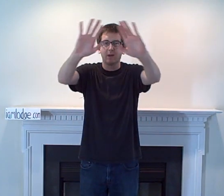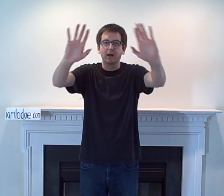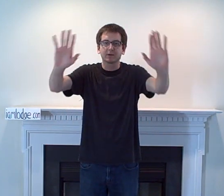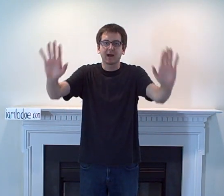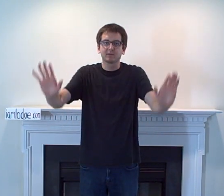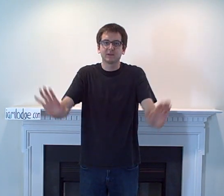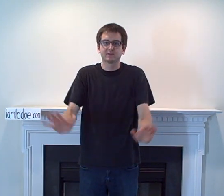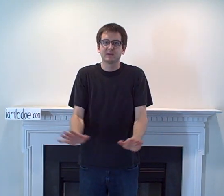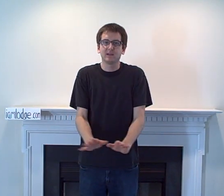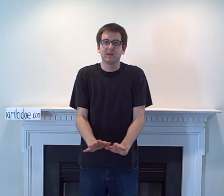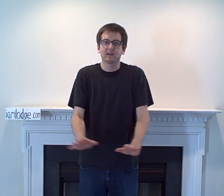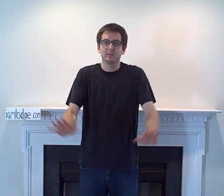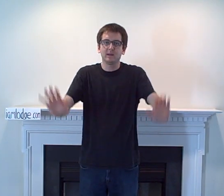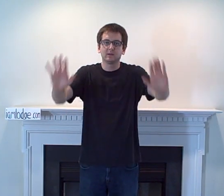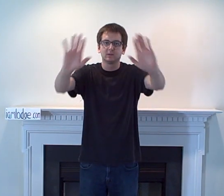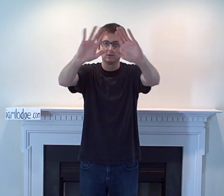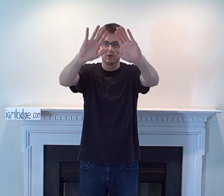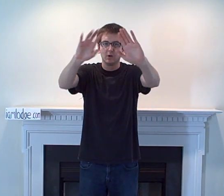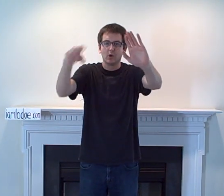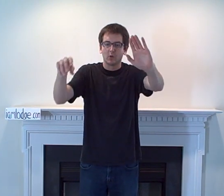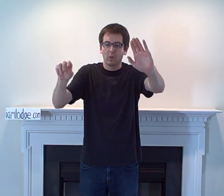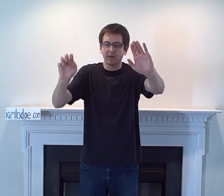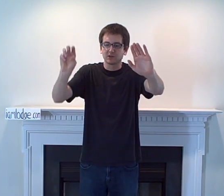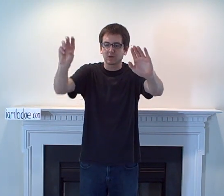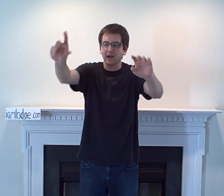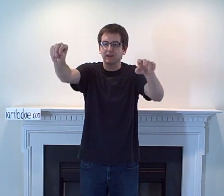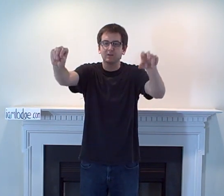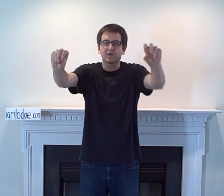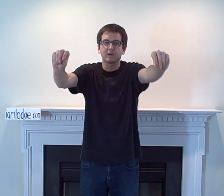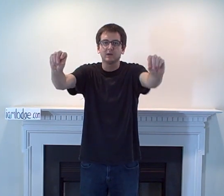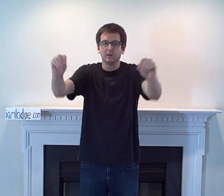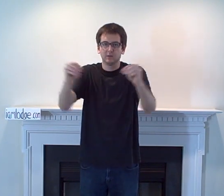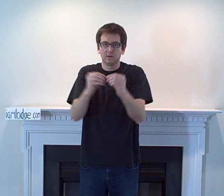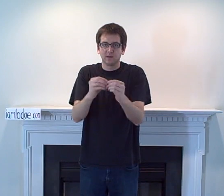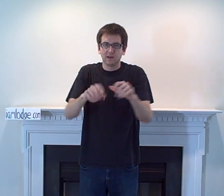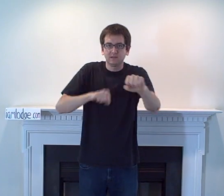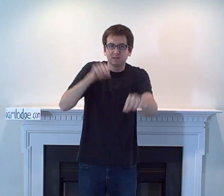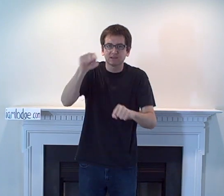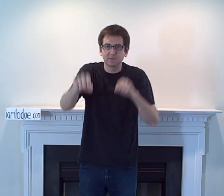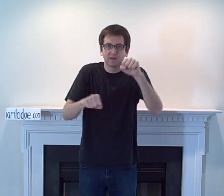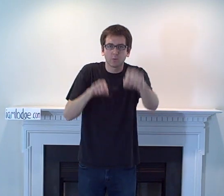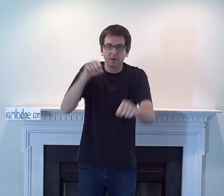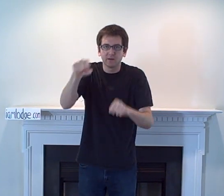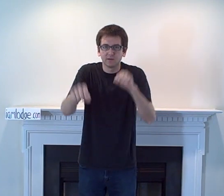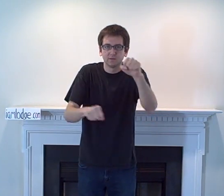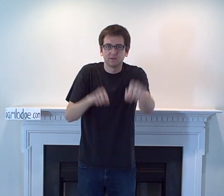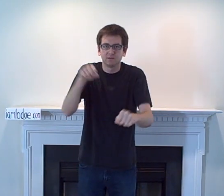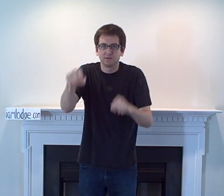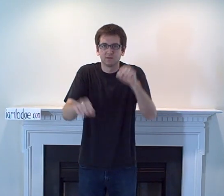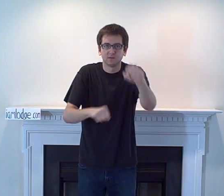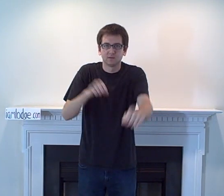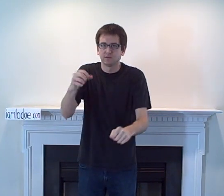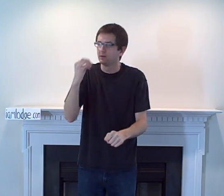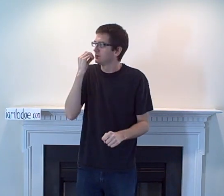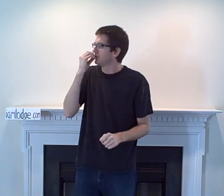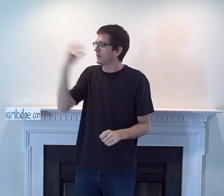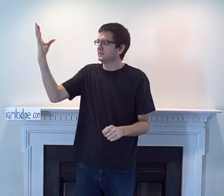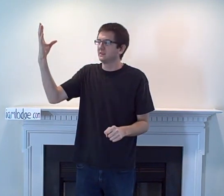mitochondria treat you like a meal while they try to convert you into something real tasty.